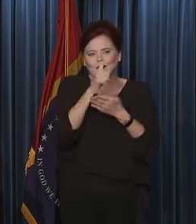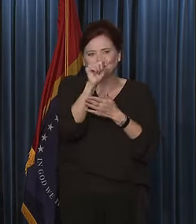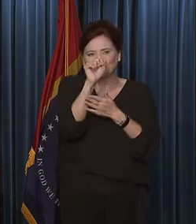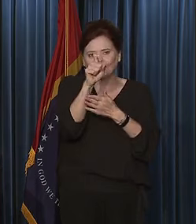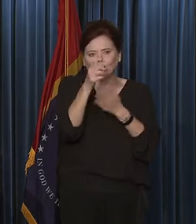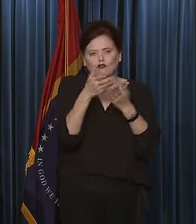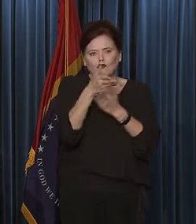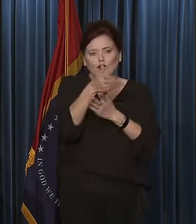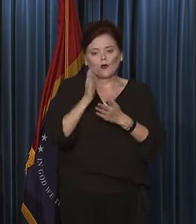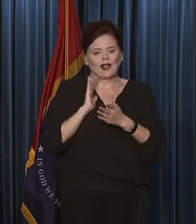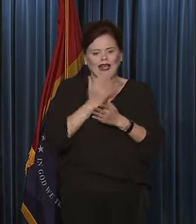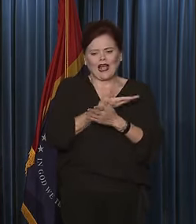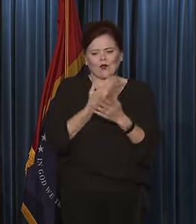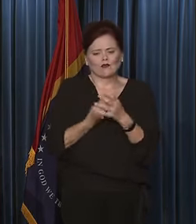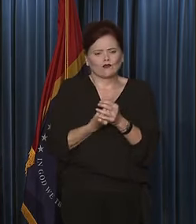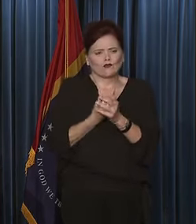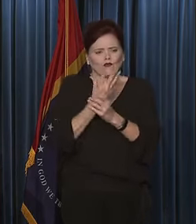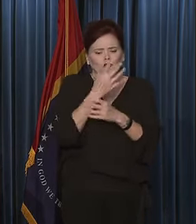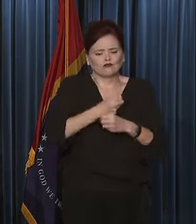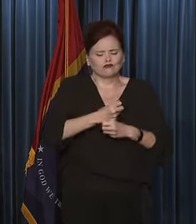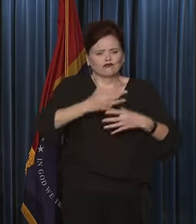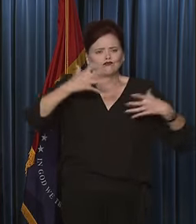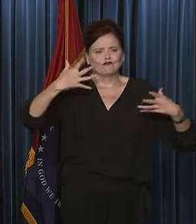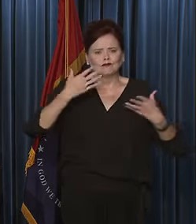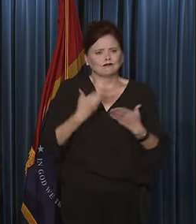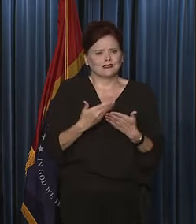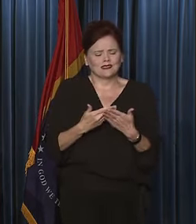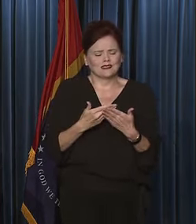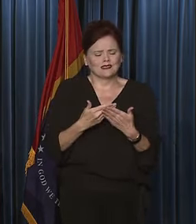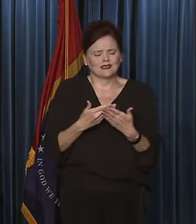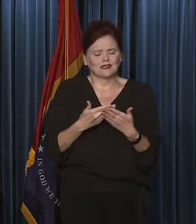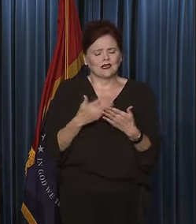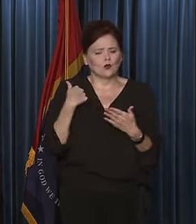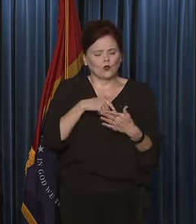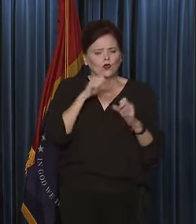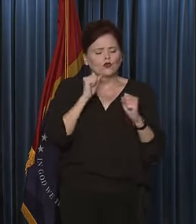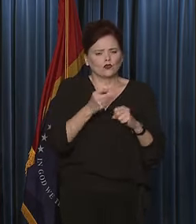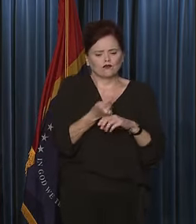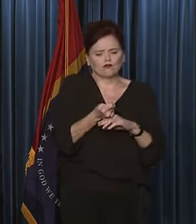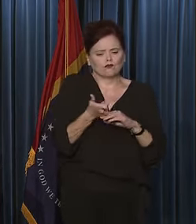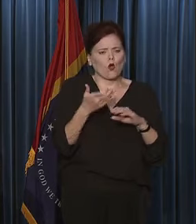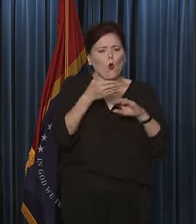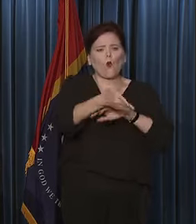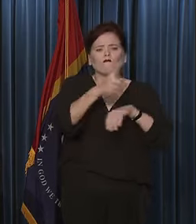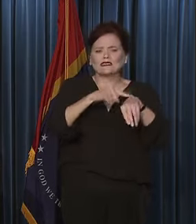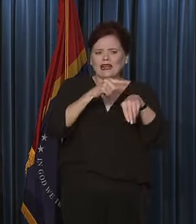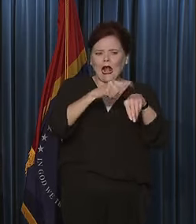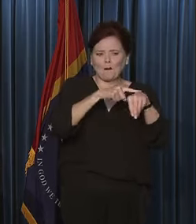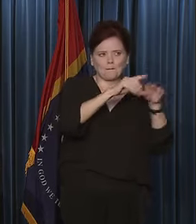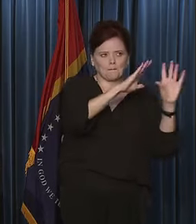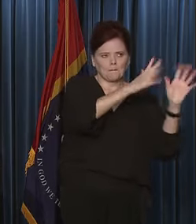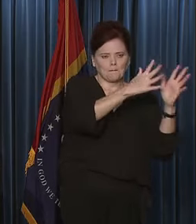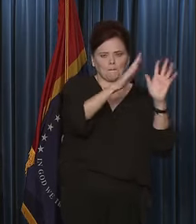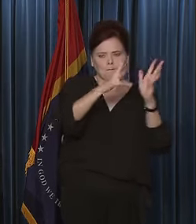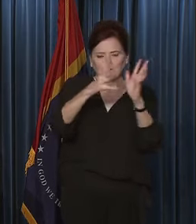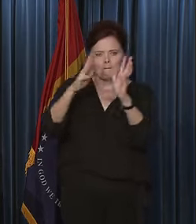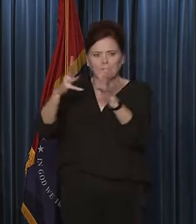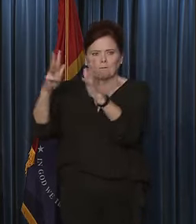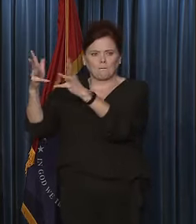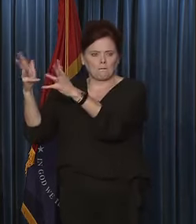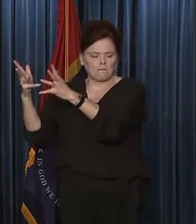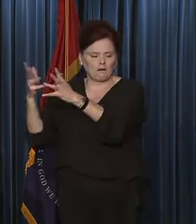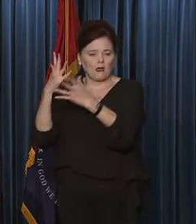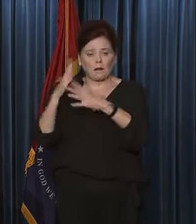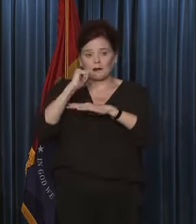growth that has transpired. And then we could eliminate over time and we could even put in triggers if that's what